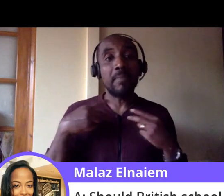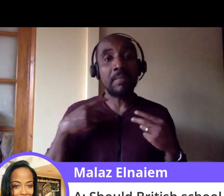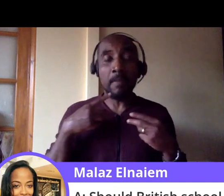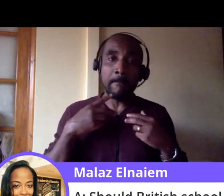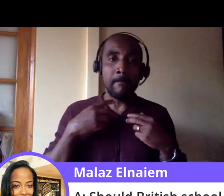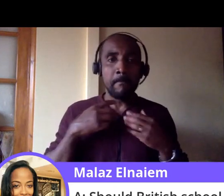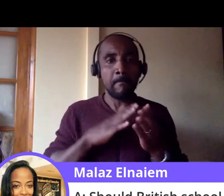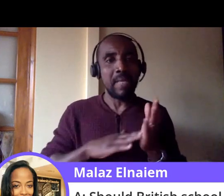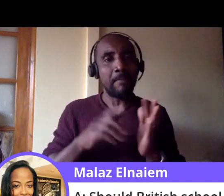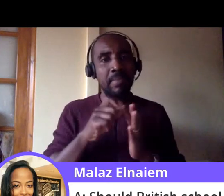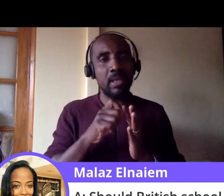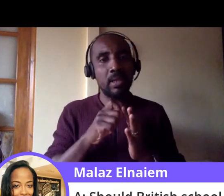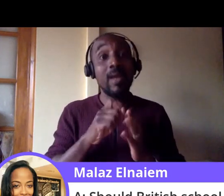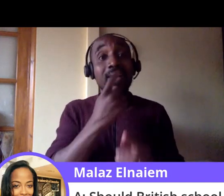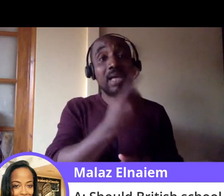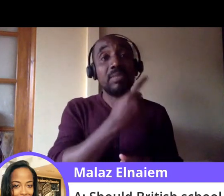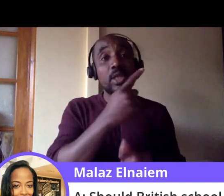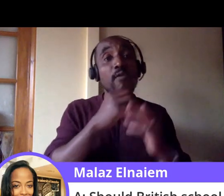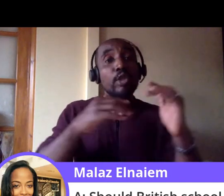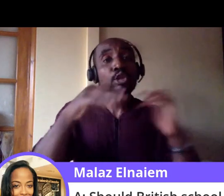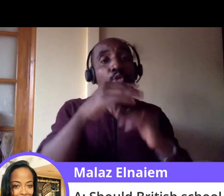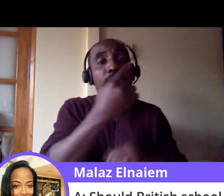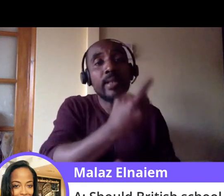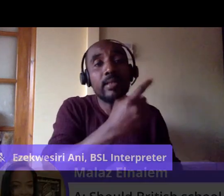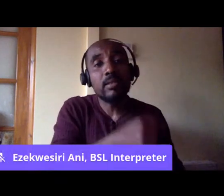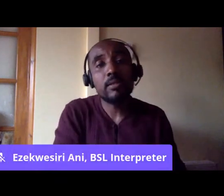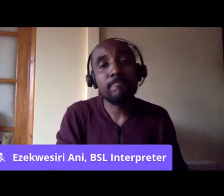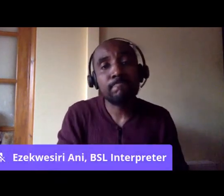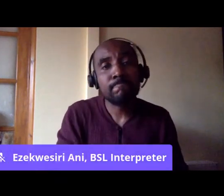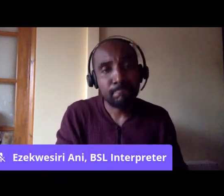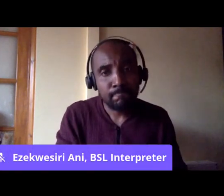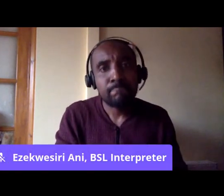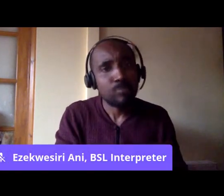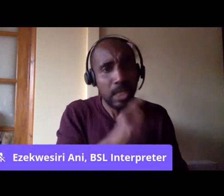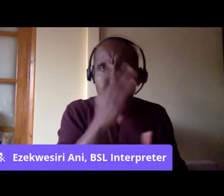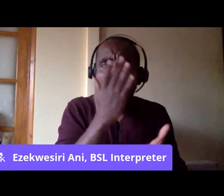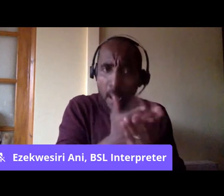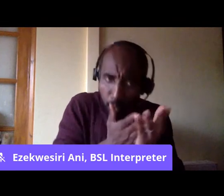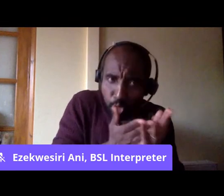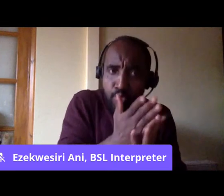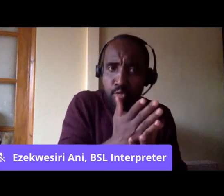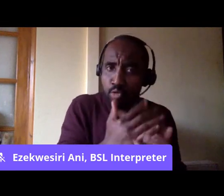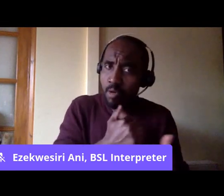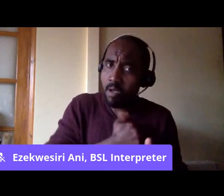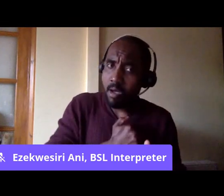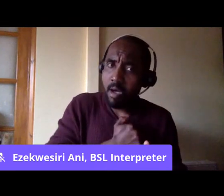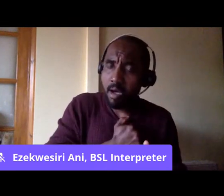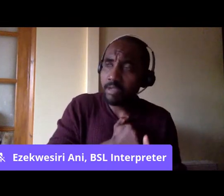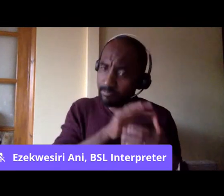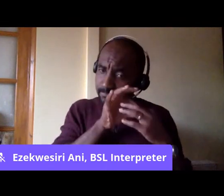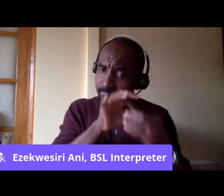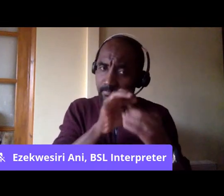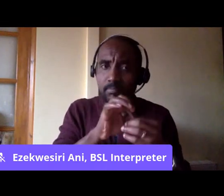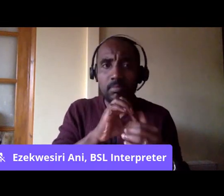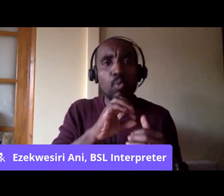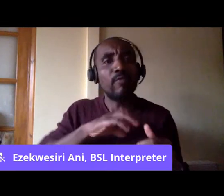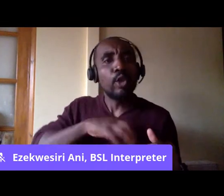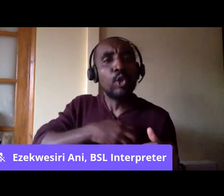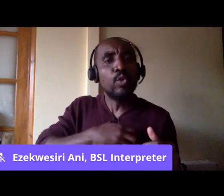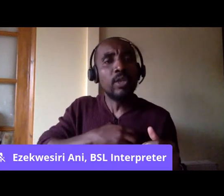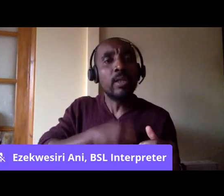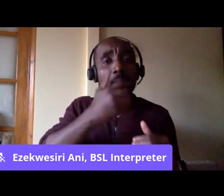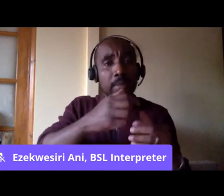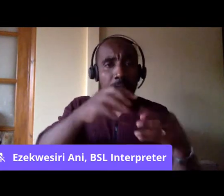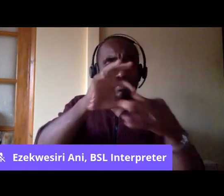He was, he is, you know, he is a socialist through and through and works very closely with the trade unions and a range of different grassroots